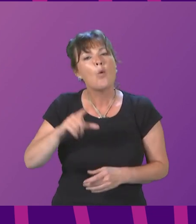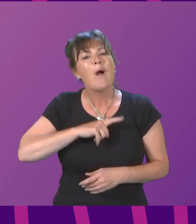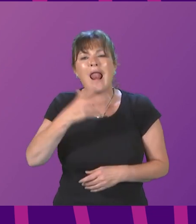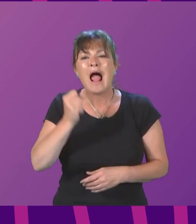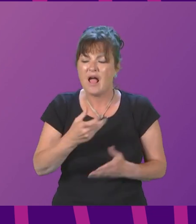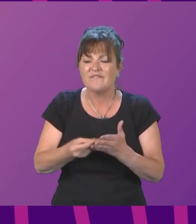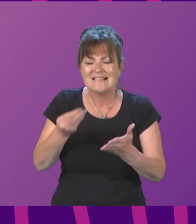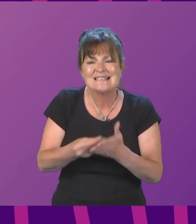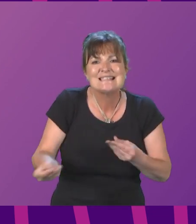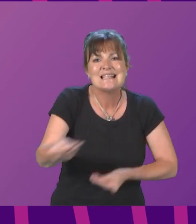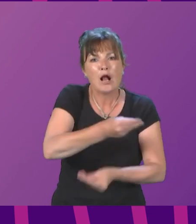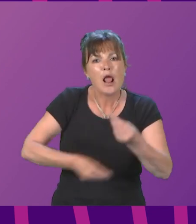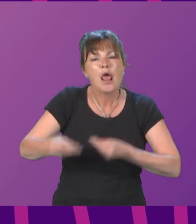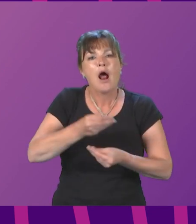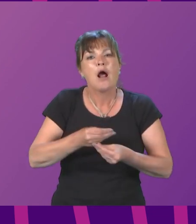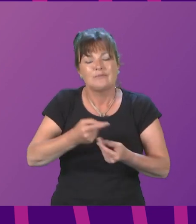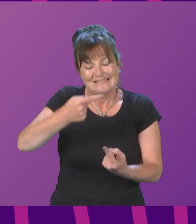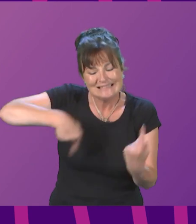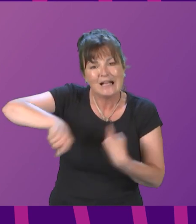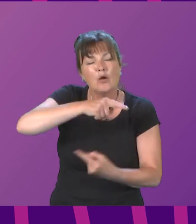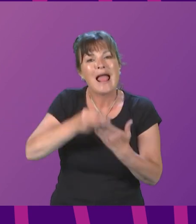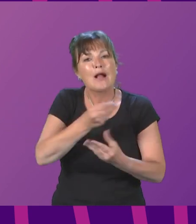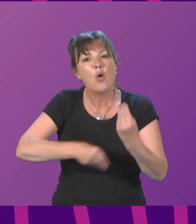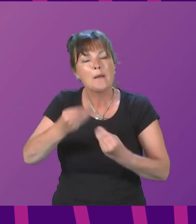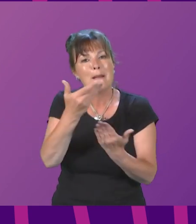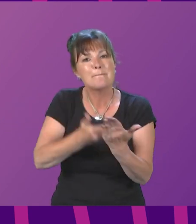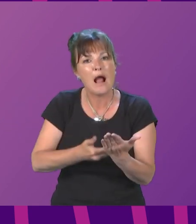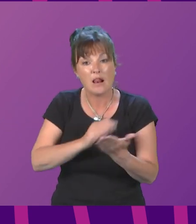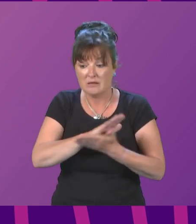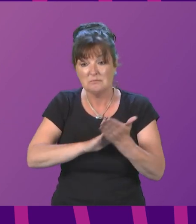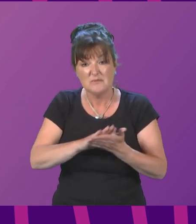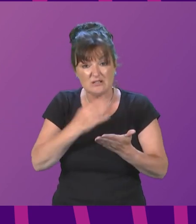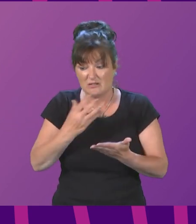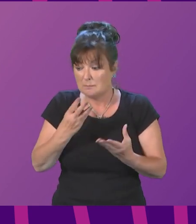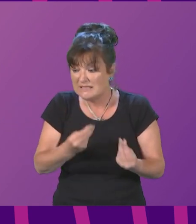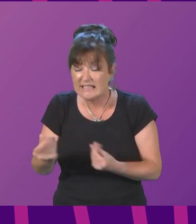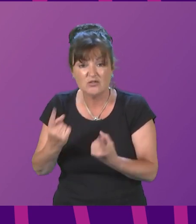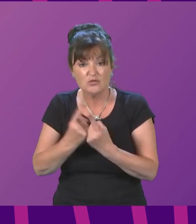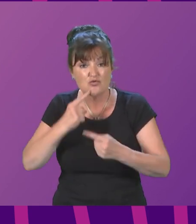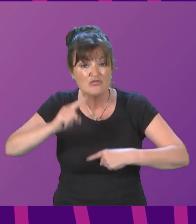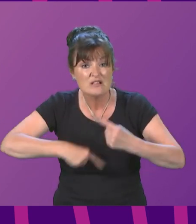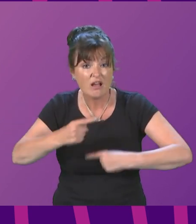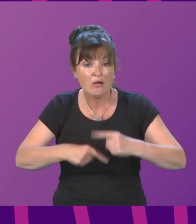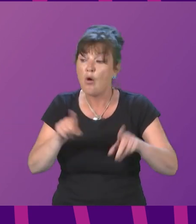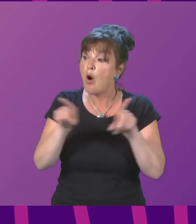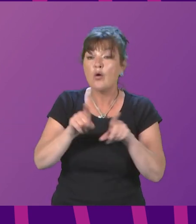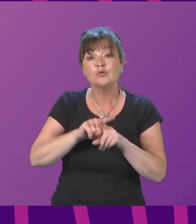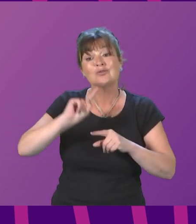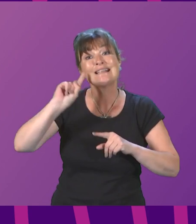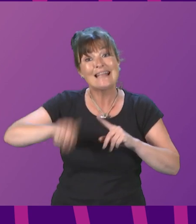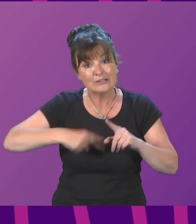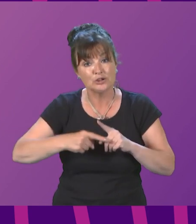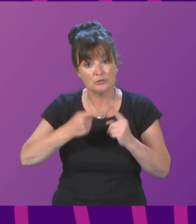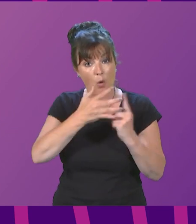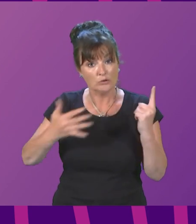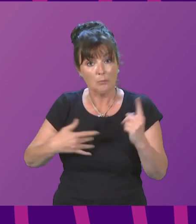bill to increase the reuse and recycling of materials. And next August, we will launch the deposit return scheme to encourage the reuse and